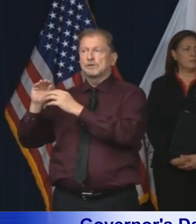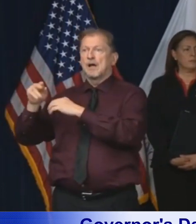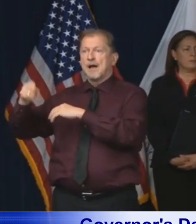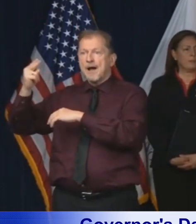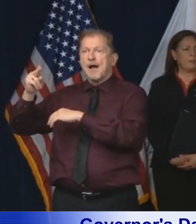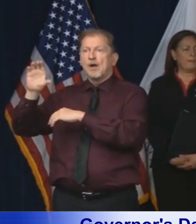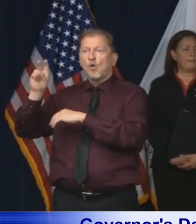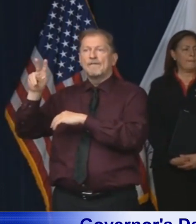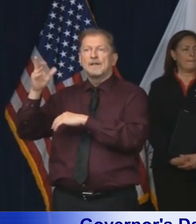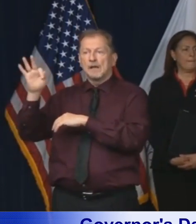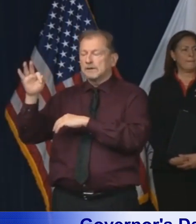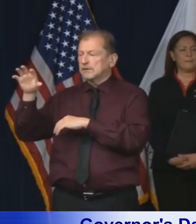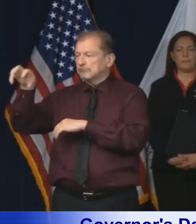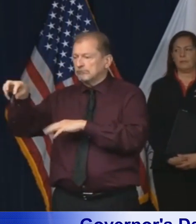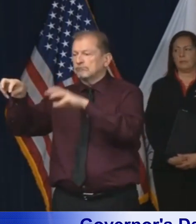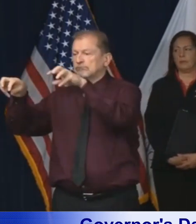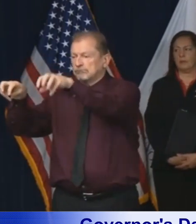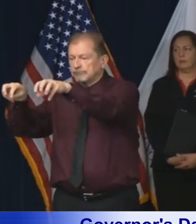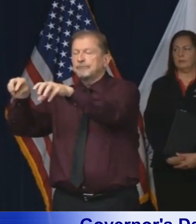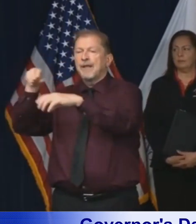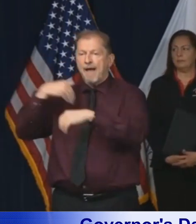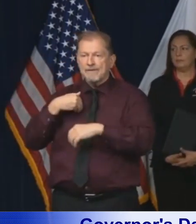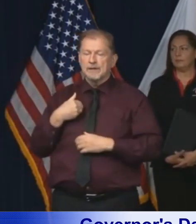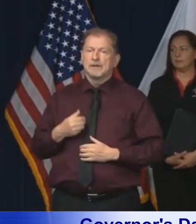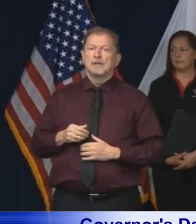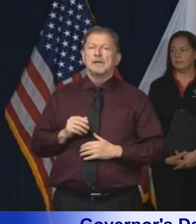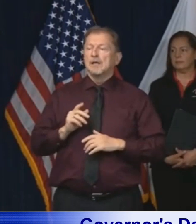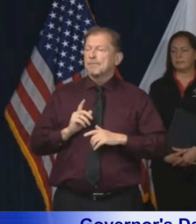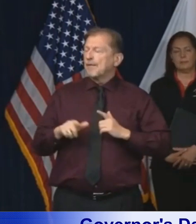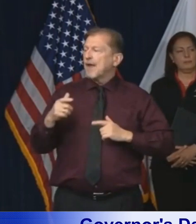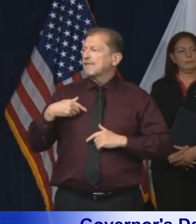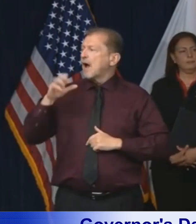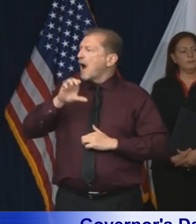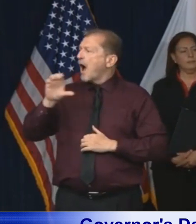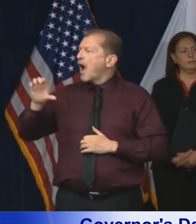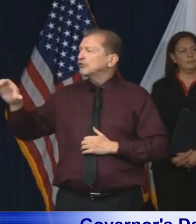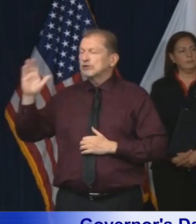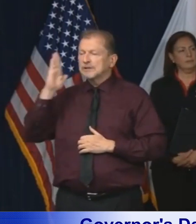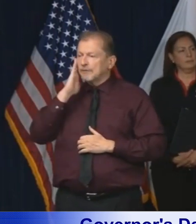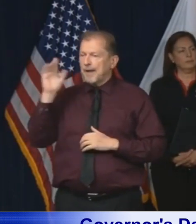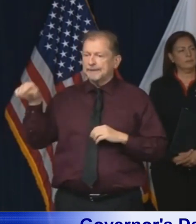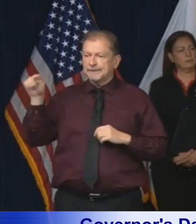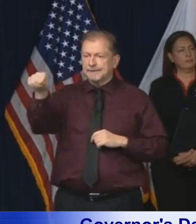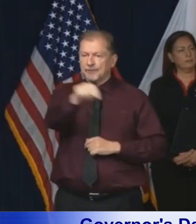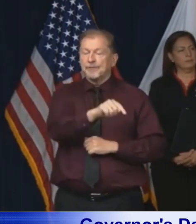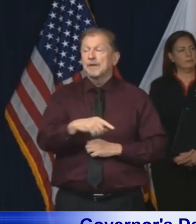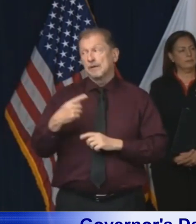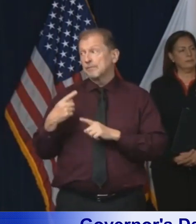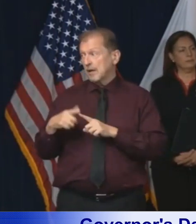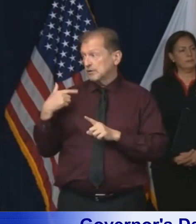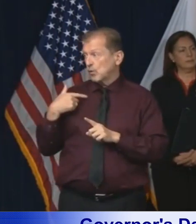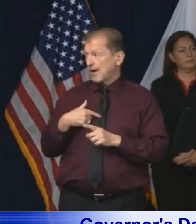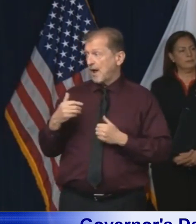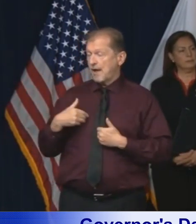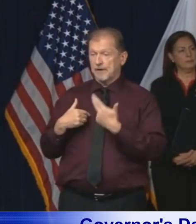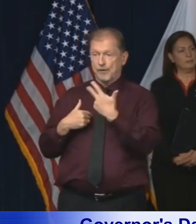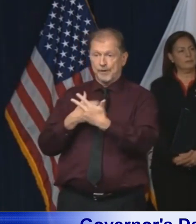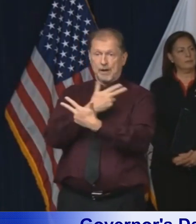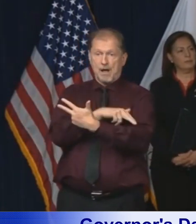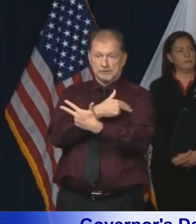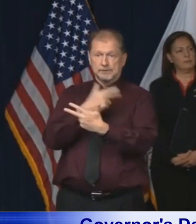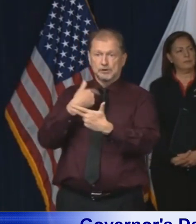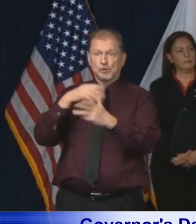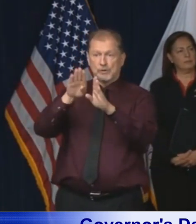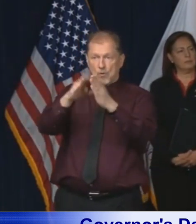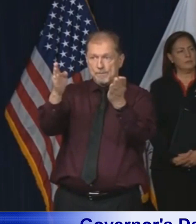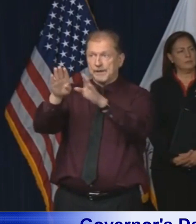-19 patients. We, there are hundreds, I would, if I think about the three hospitals that looks like we're going to